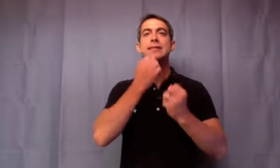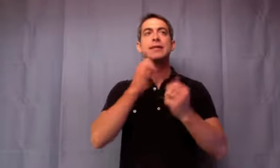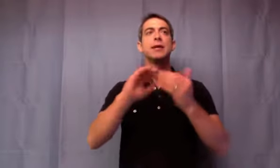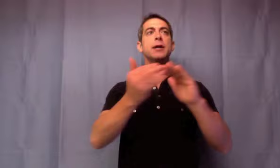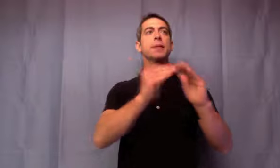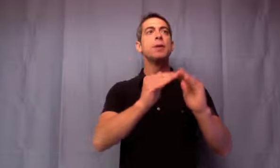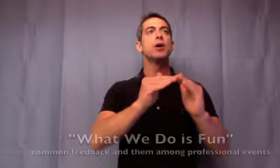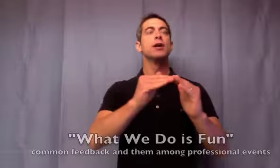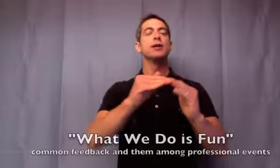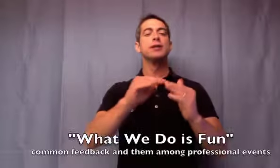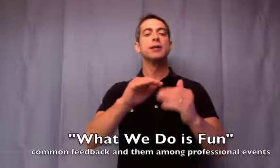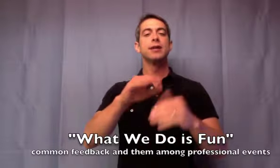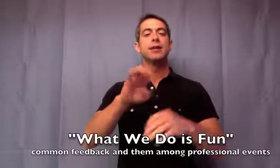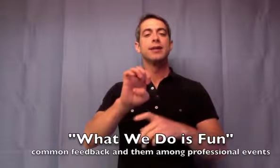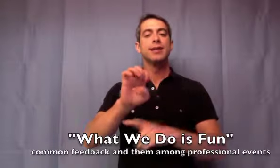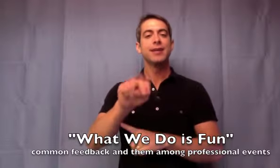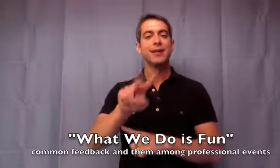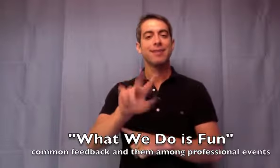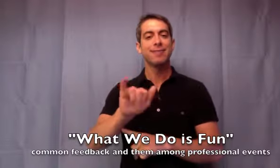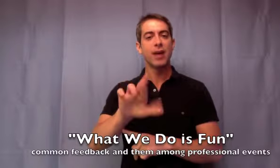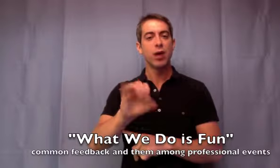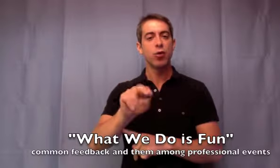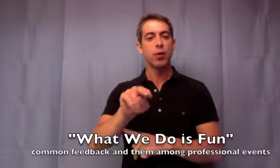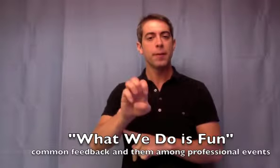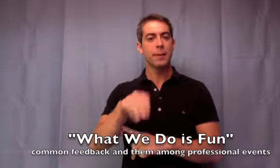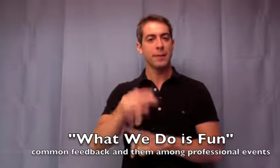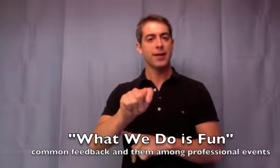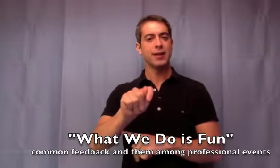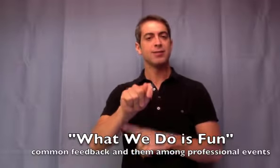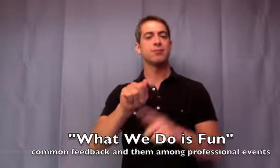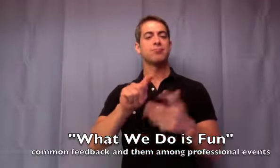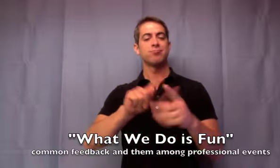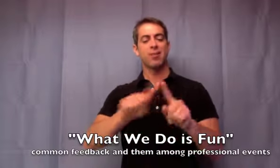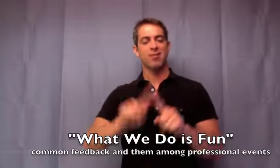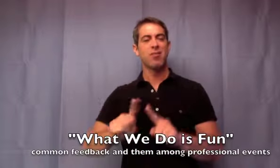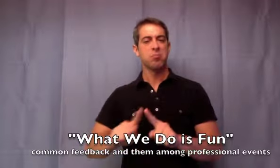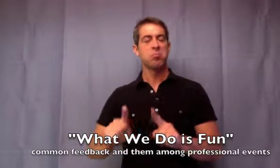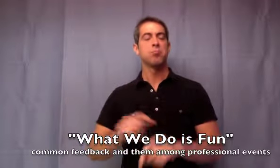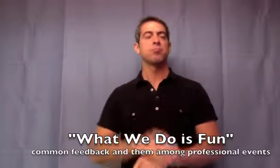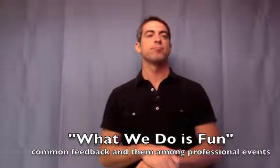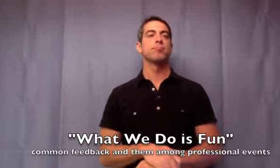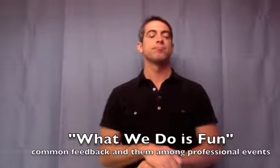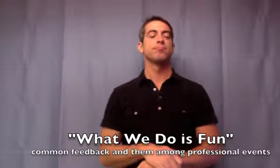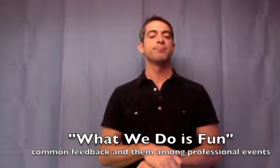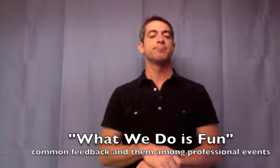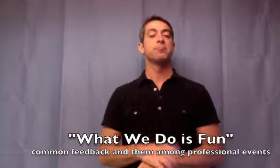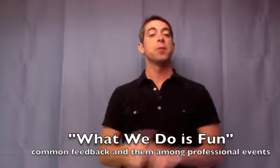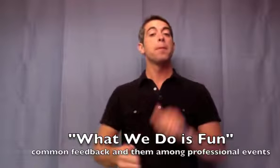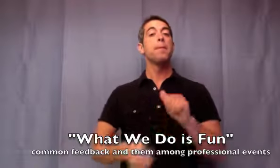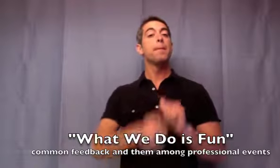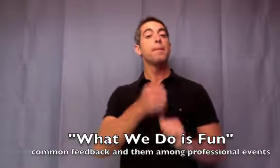What we do is fun is a common theme running through our professional events